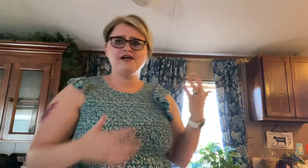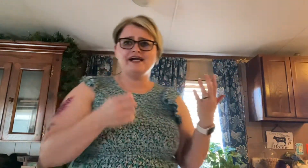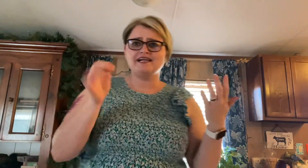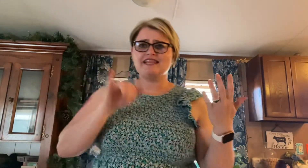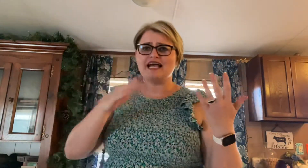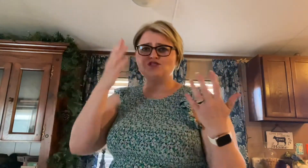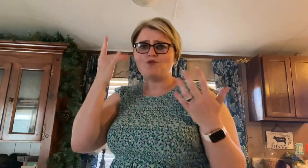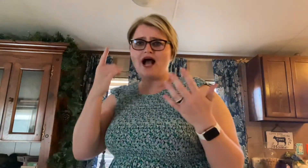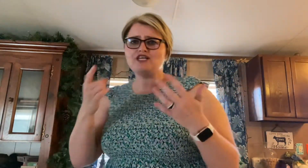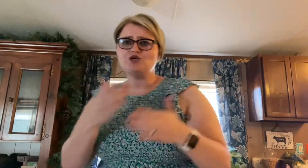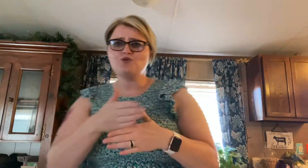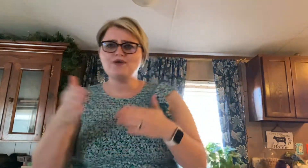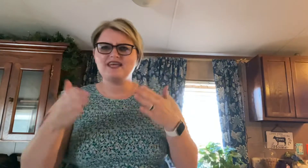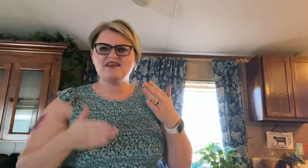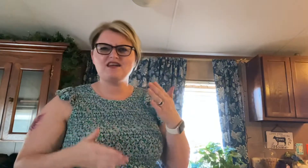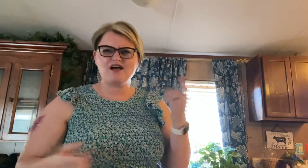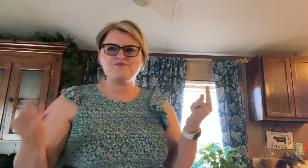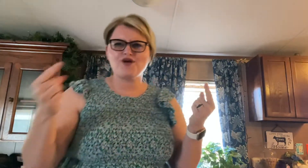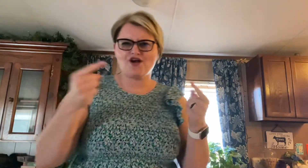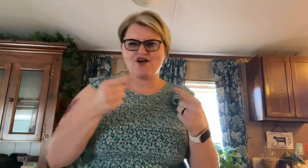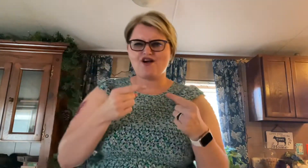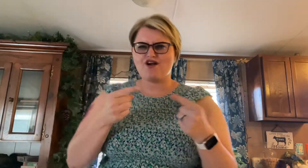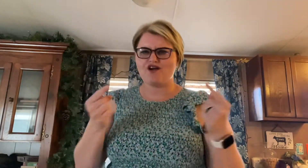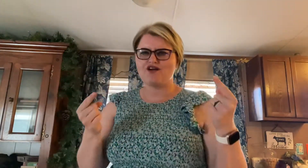That's why you end up hard